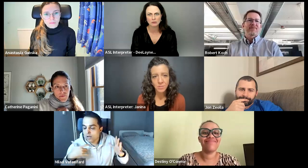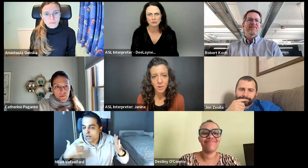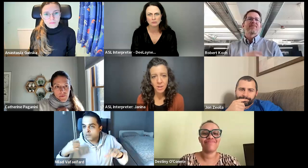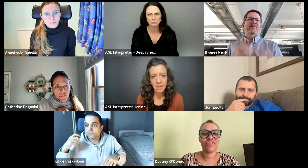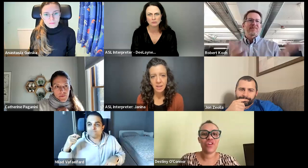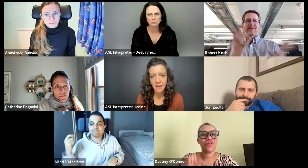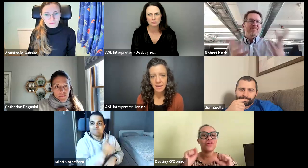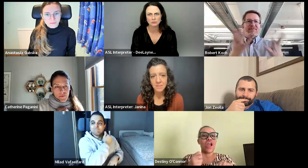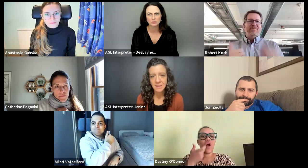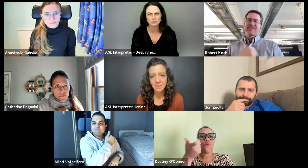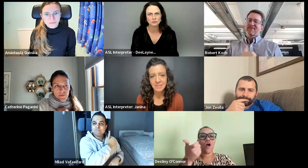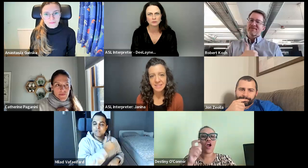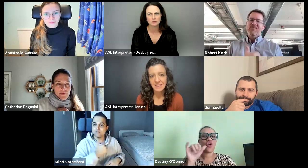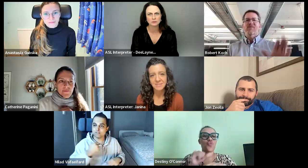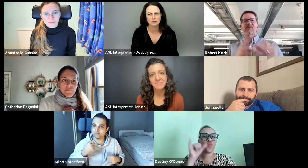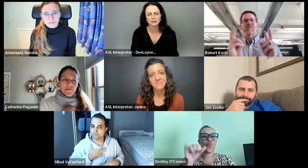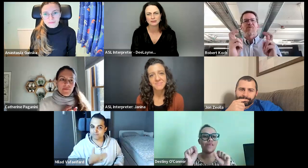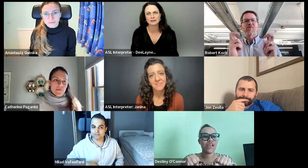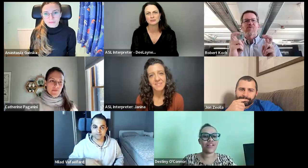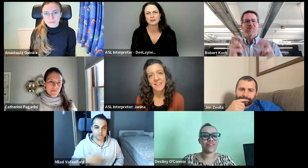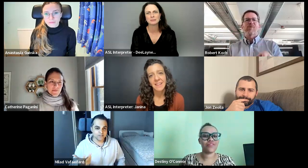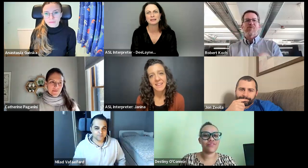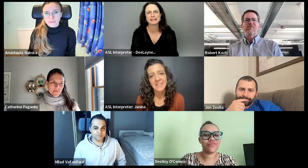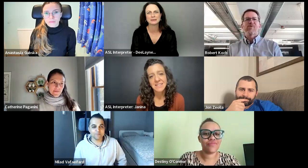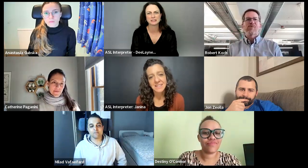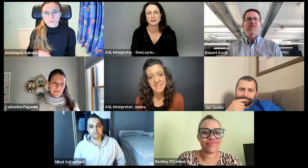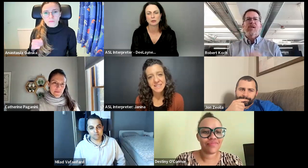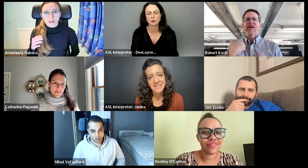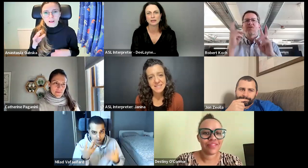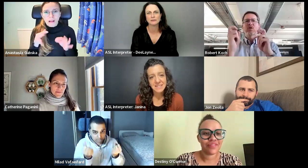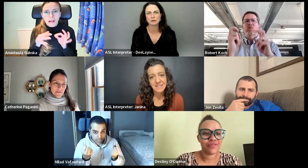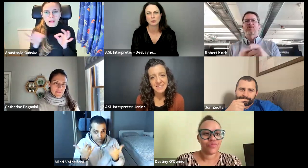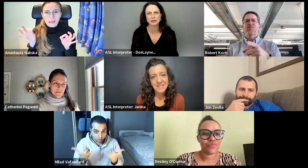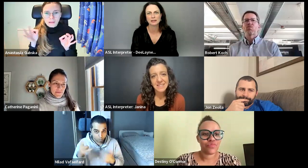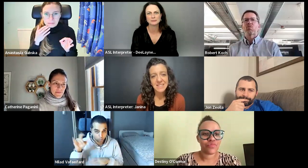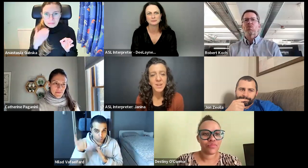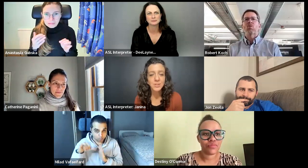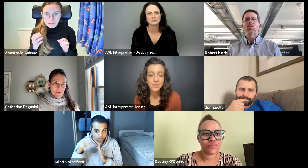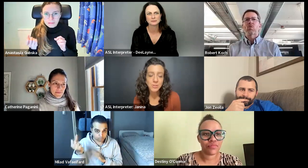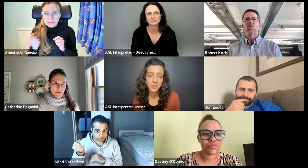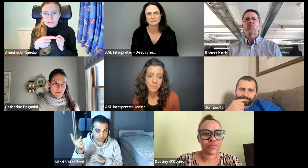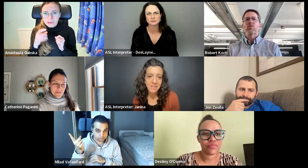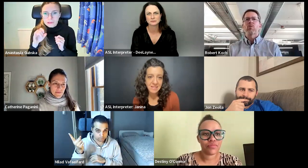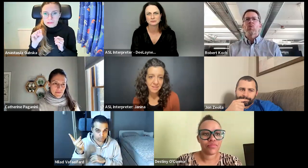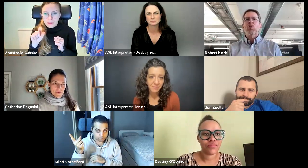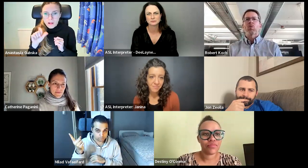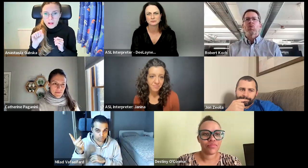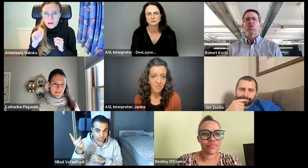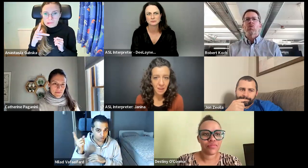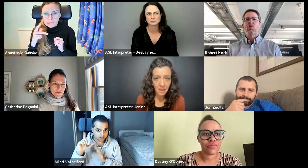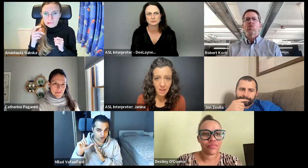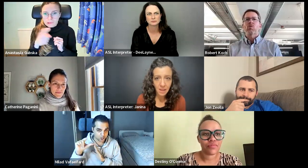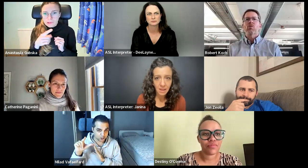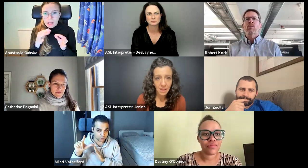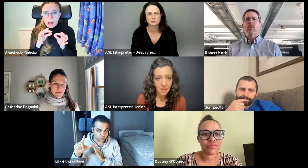missed it. I was working. I wasn't able to see it. Oh, sorry. But anyway, so, they're recording it. They're recording it. On YouTube, Destiny Singh.